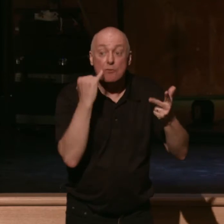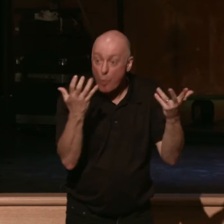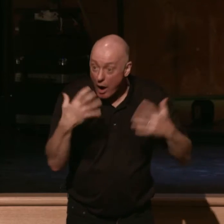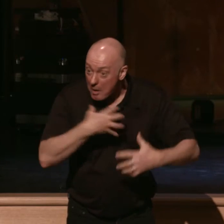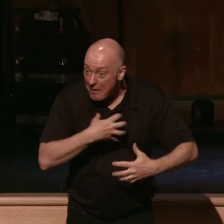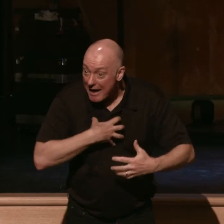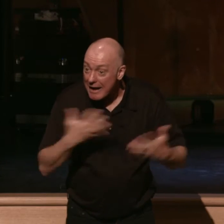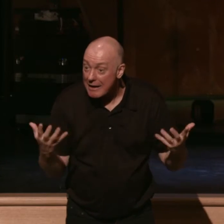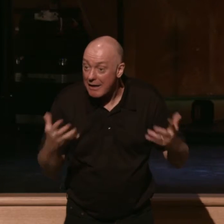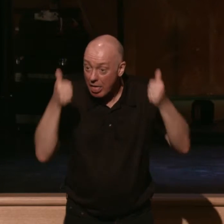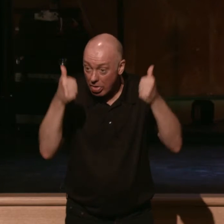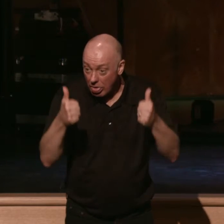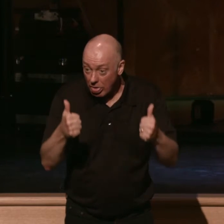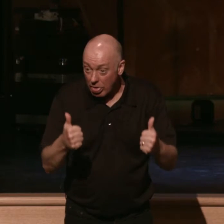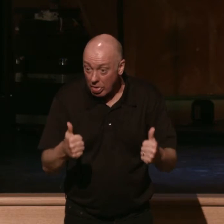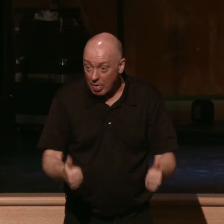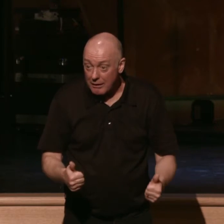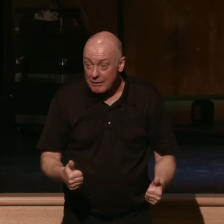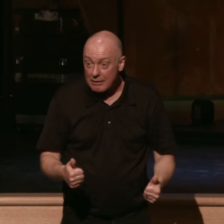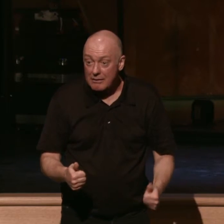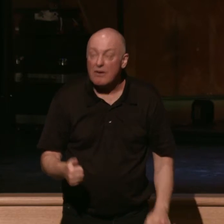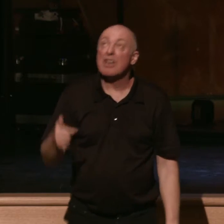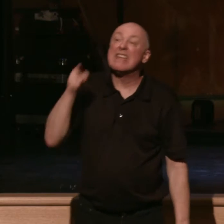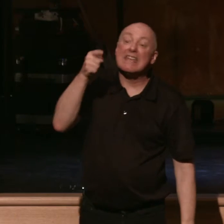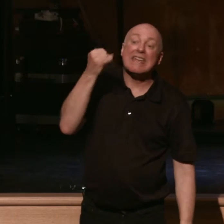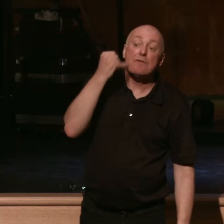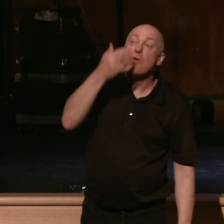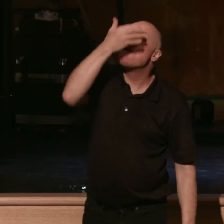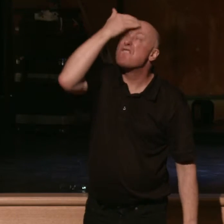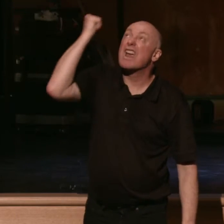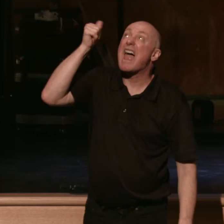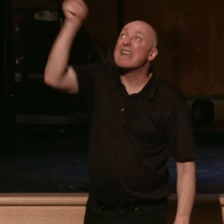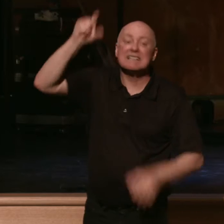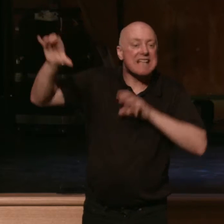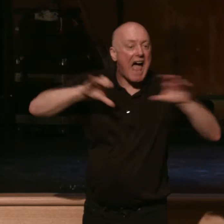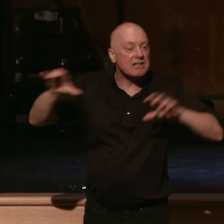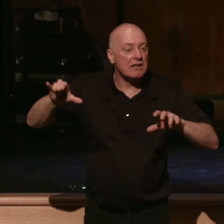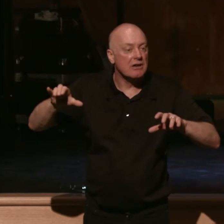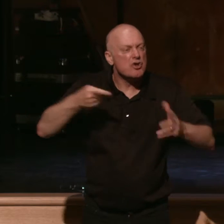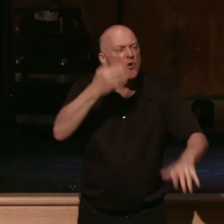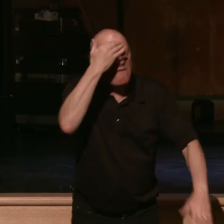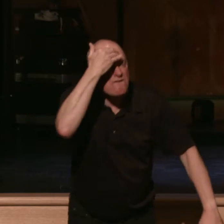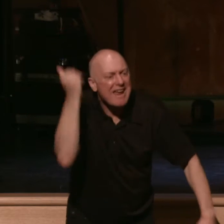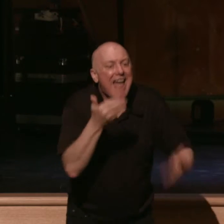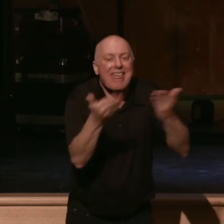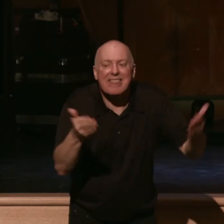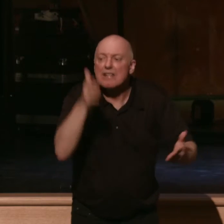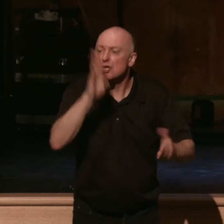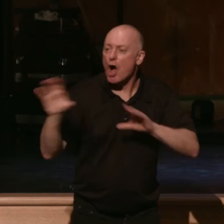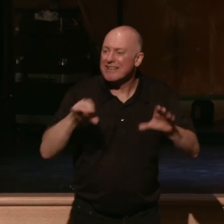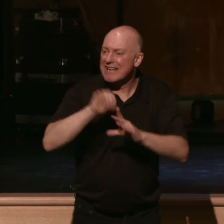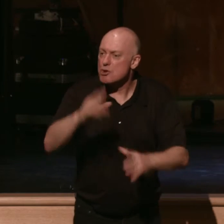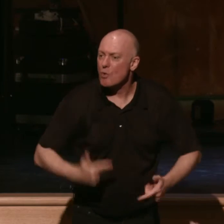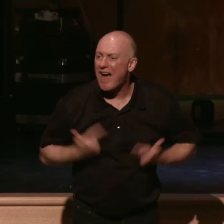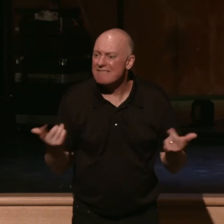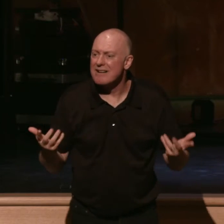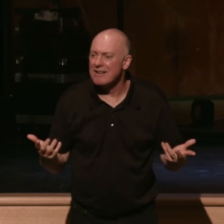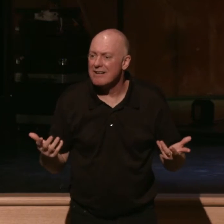You want to forget now God's actions. You want to all of a sudden forget the things that God has done in your life. So you